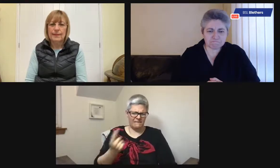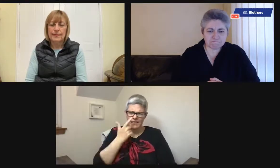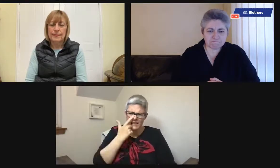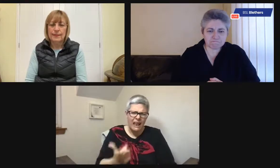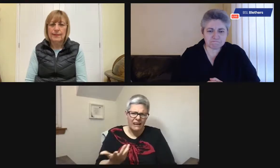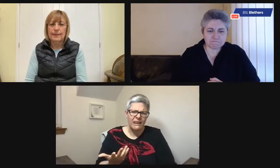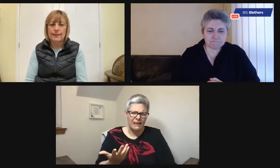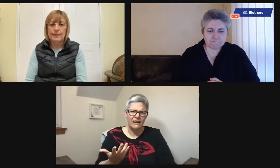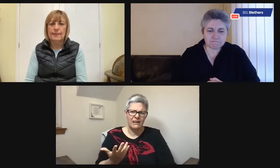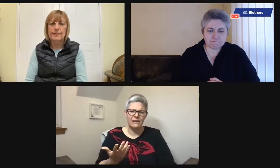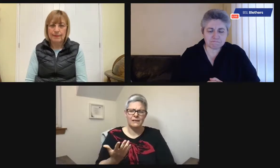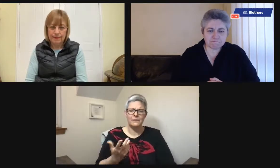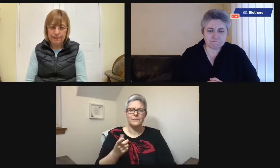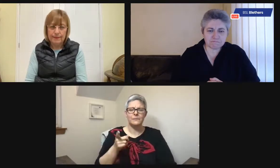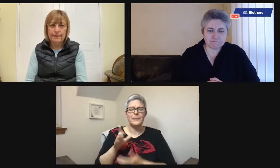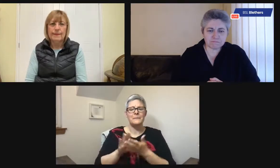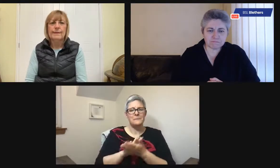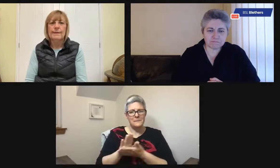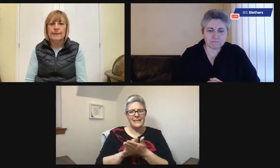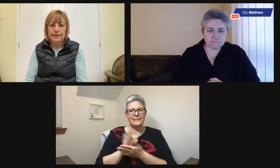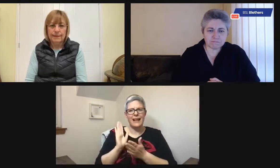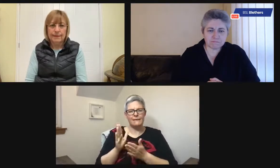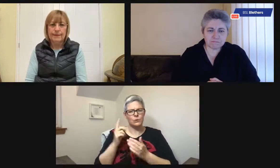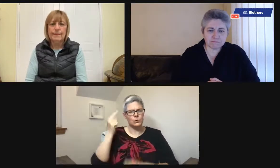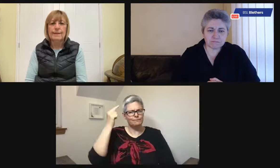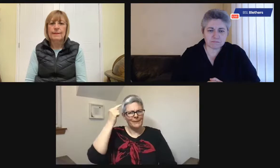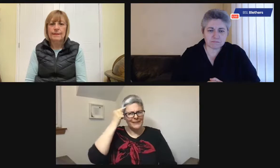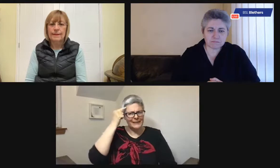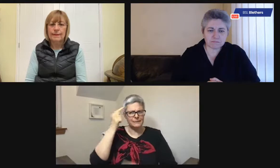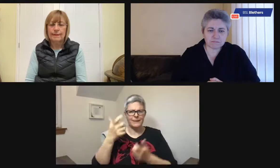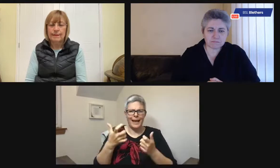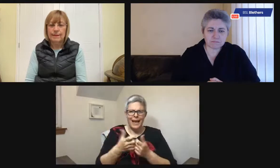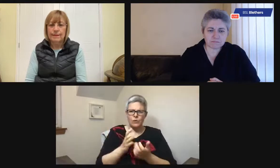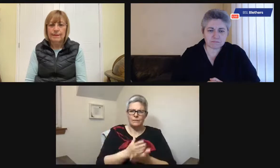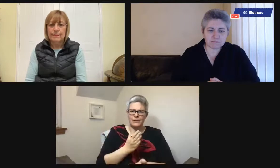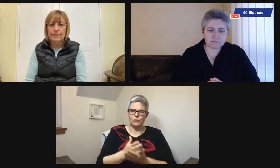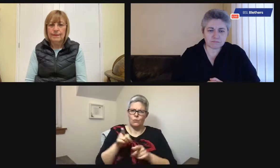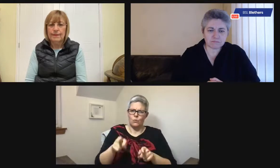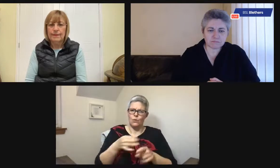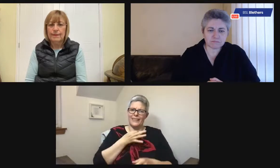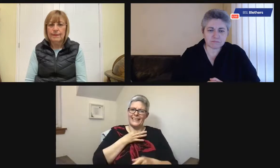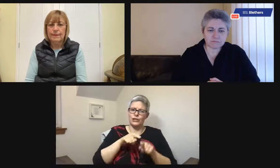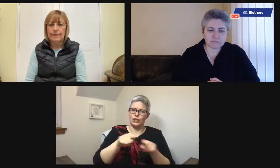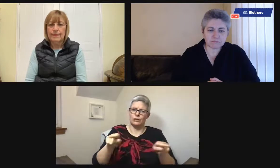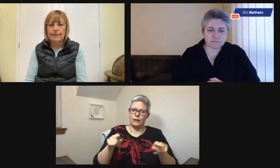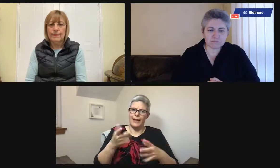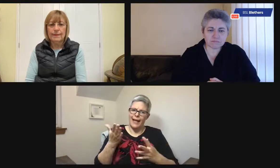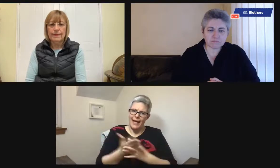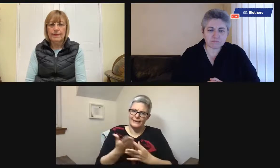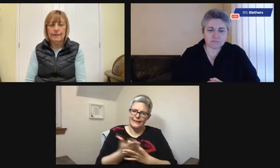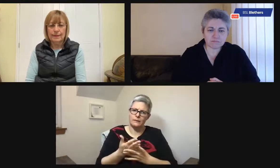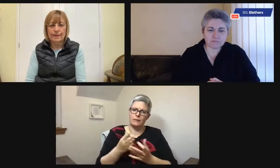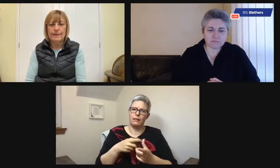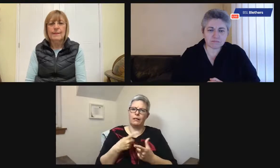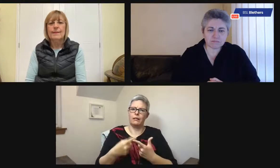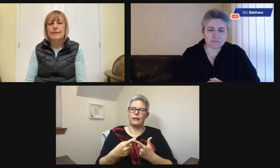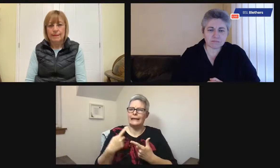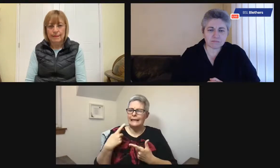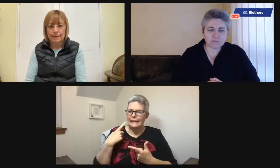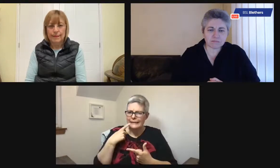to achieve that, but they can do things themselves. It just means that you need to plan and